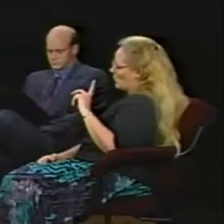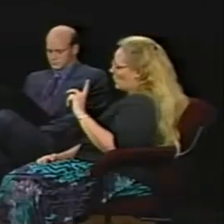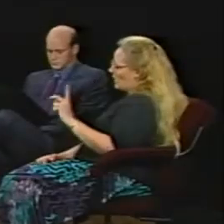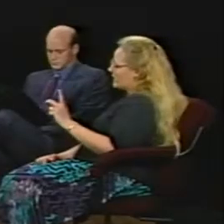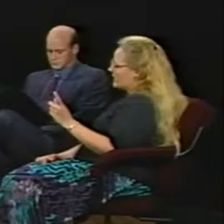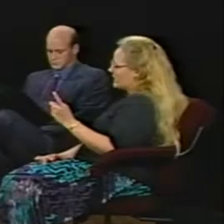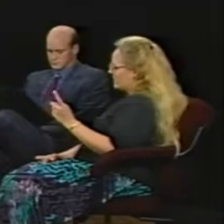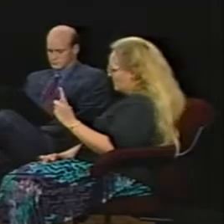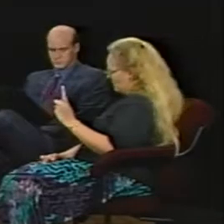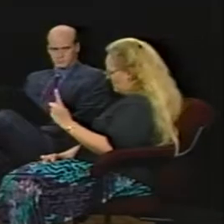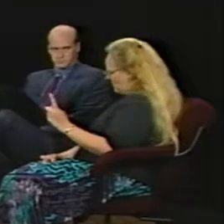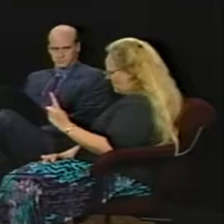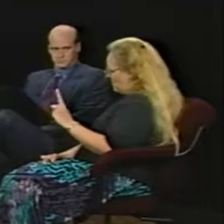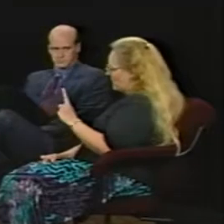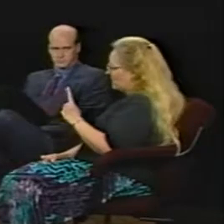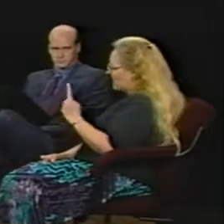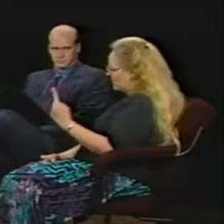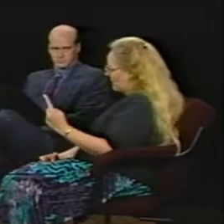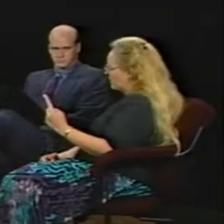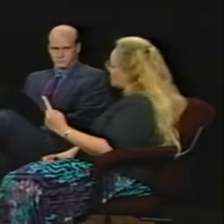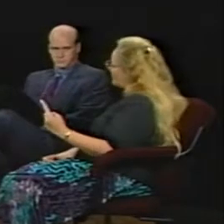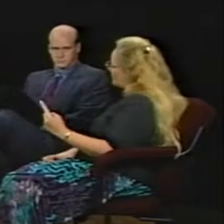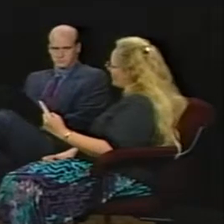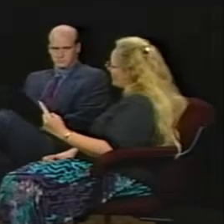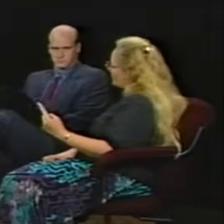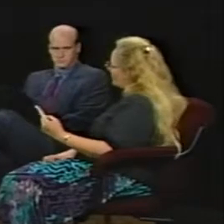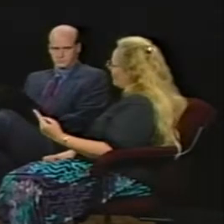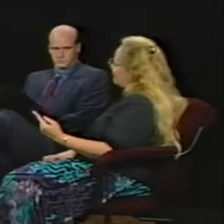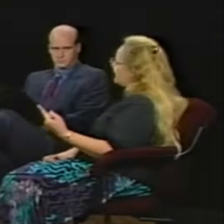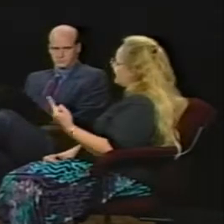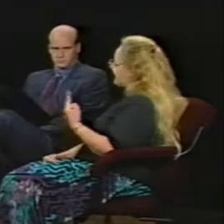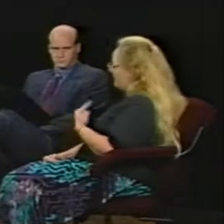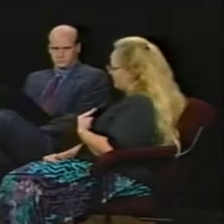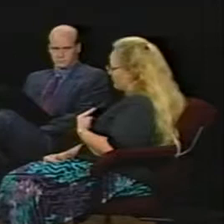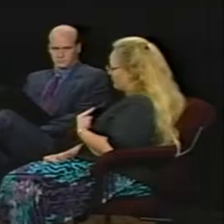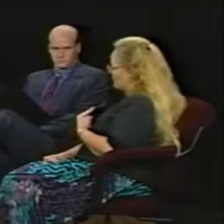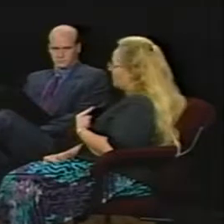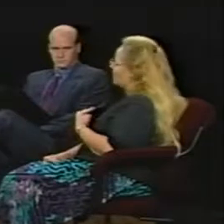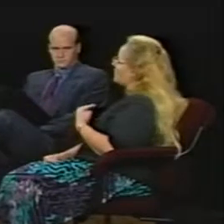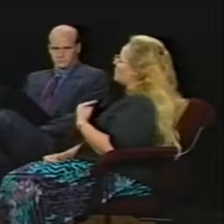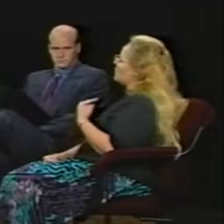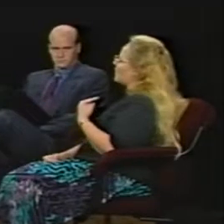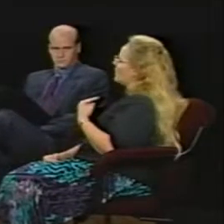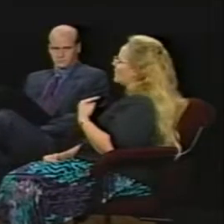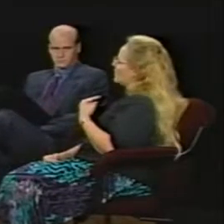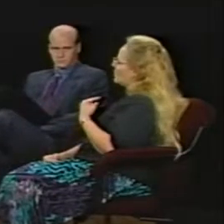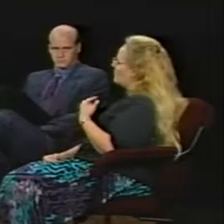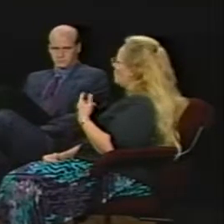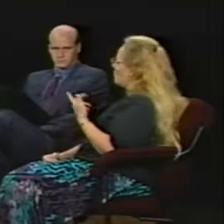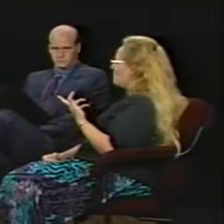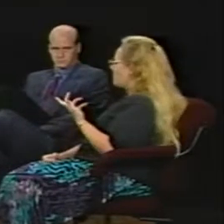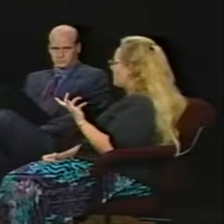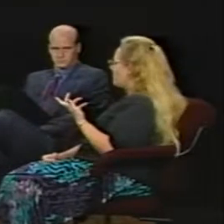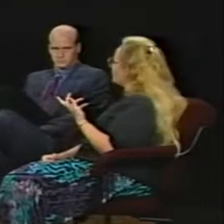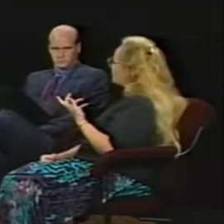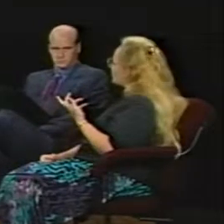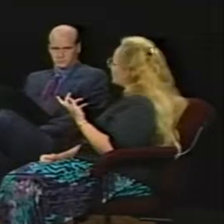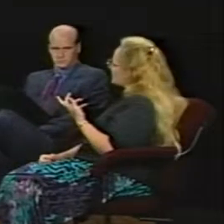When the second man who had entered the bathroom was had left, five or ten minutes